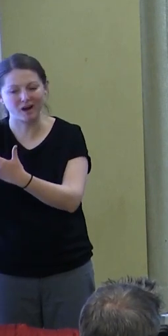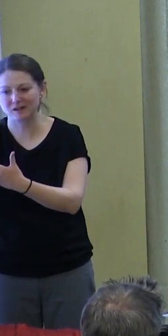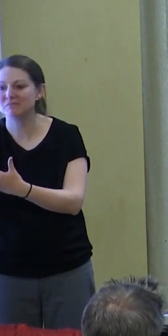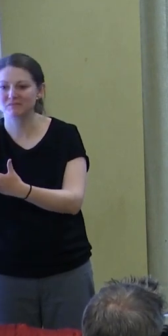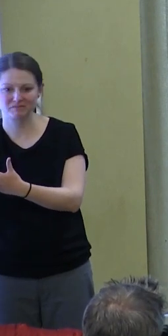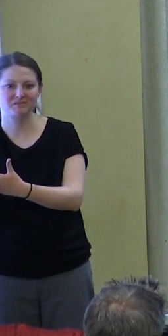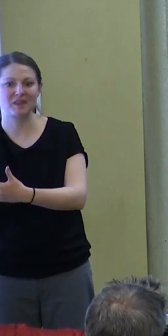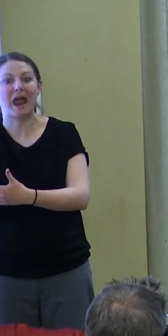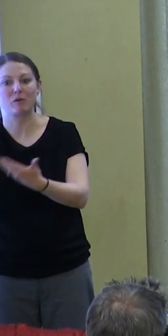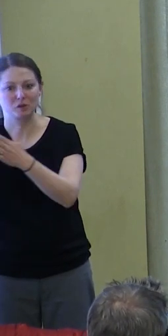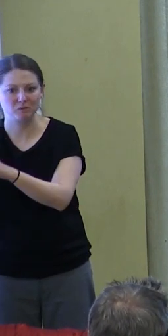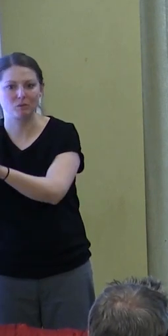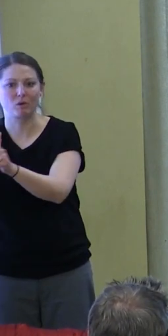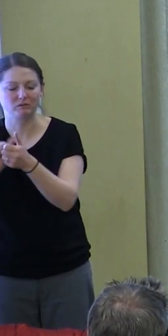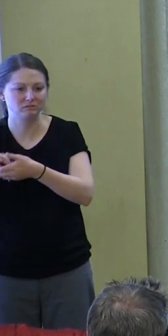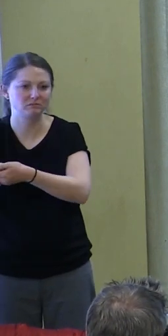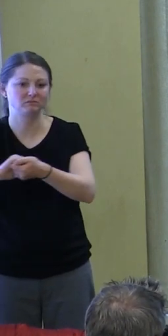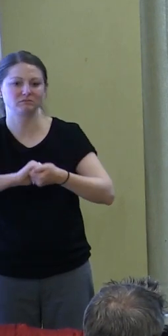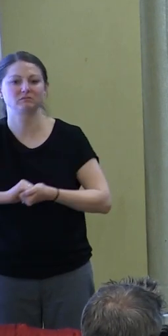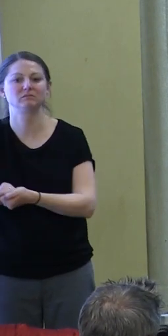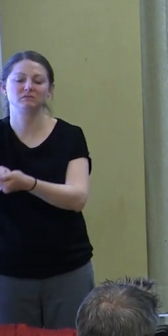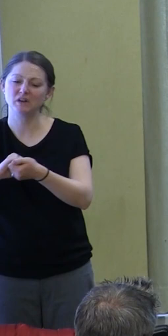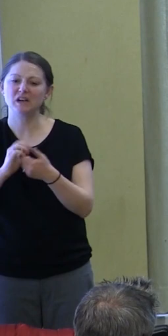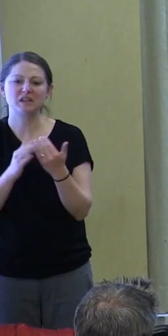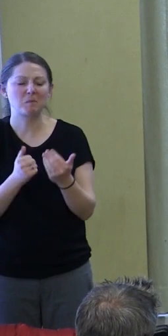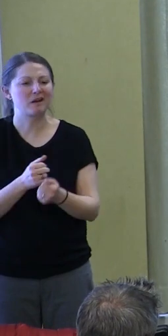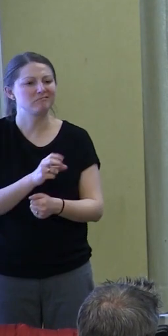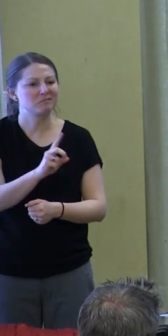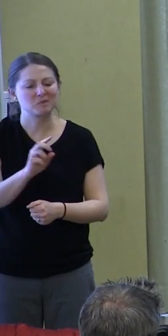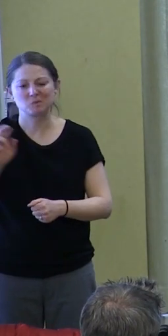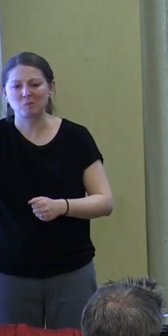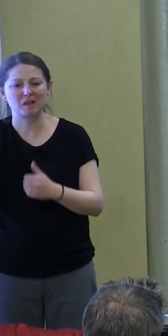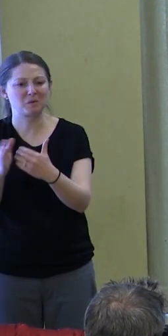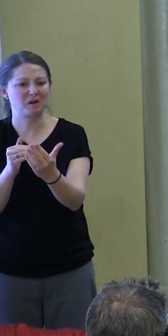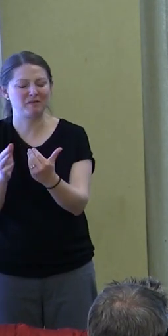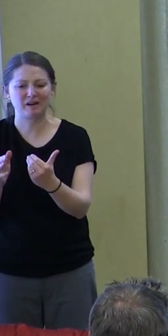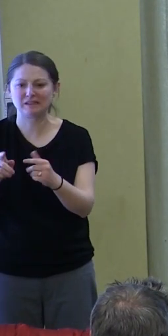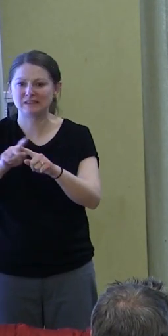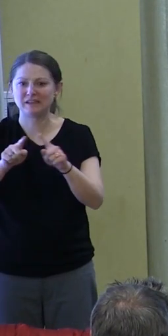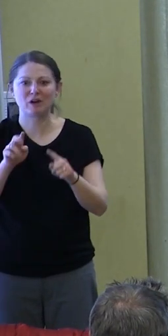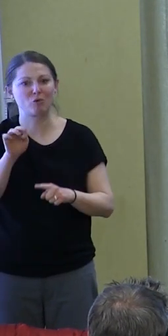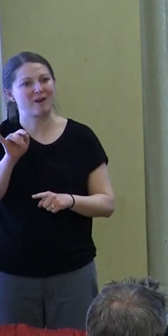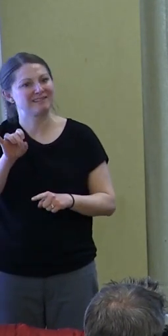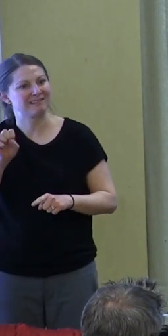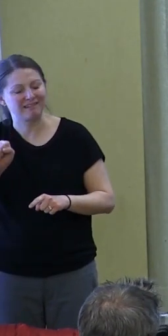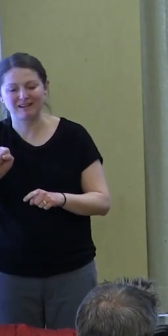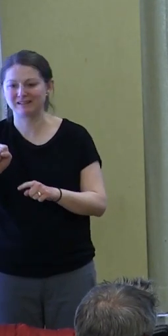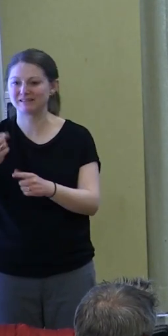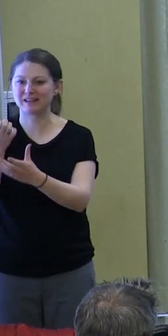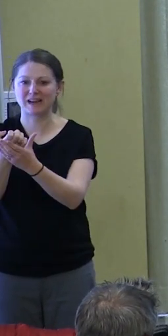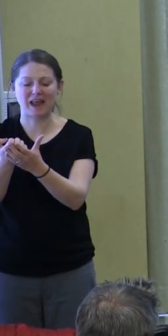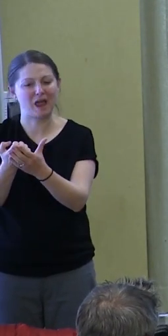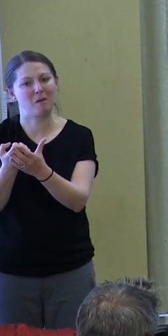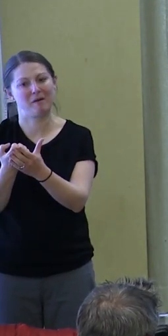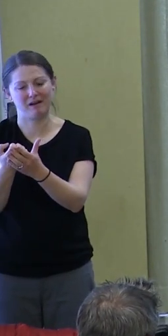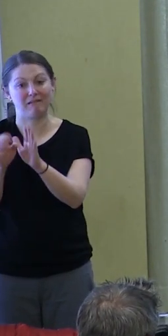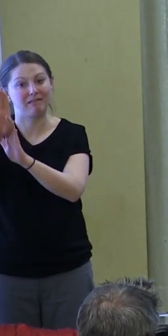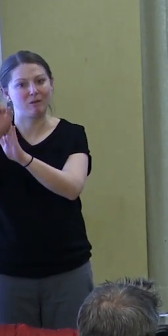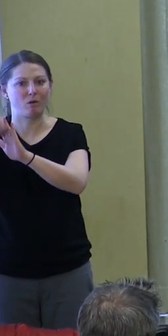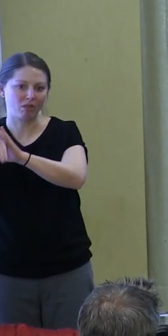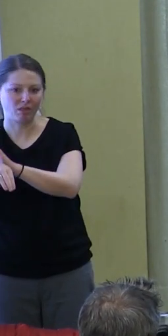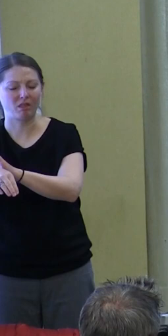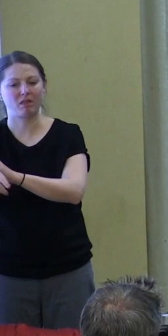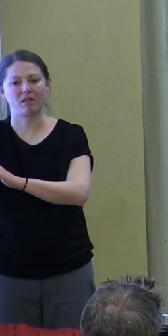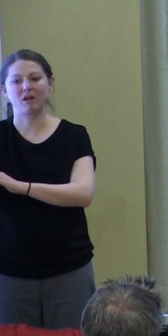They're working across party lines, across racial lines, across economic lines and pushing themselves